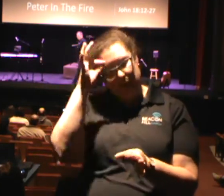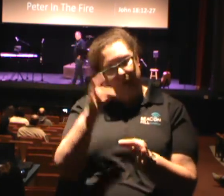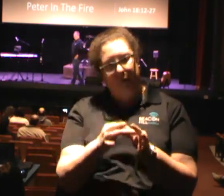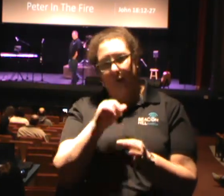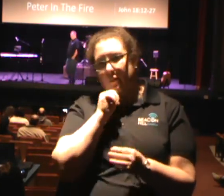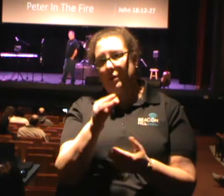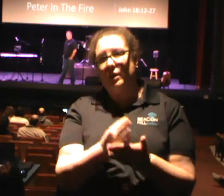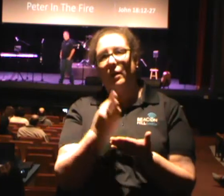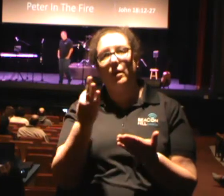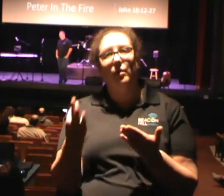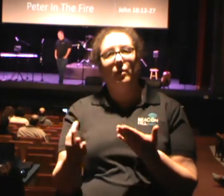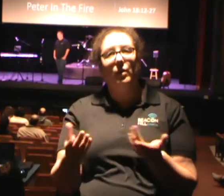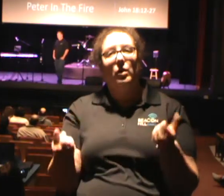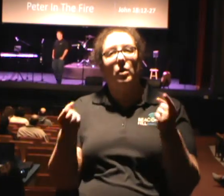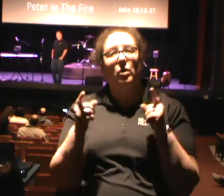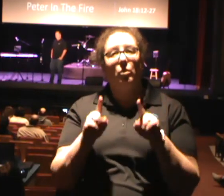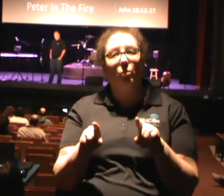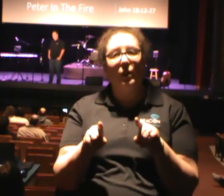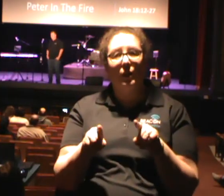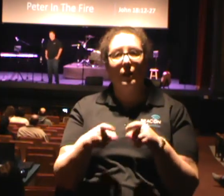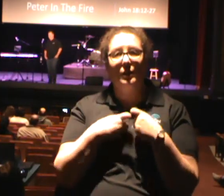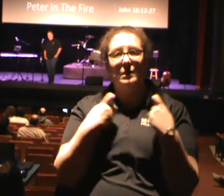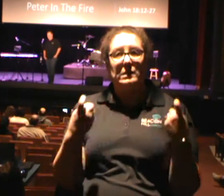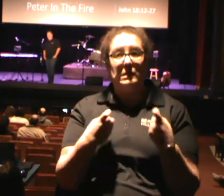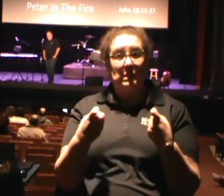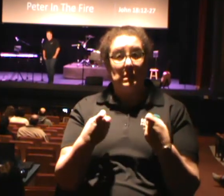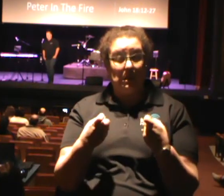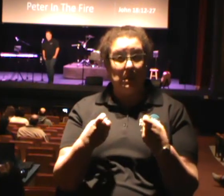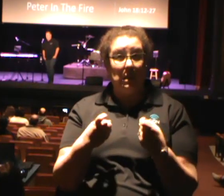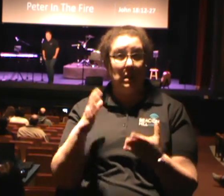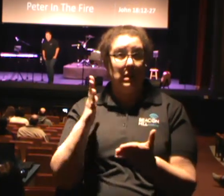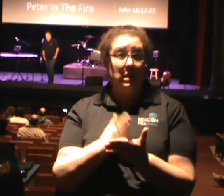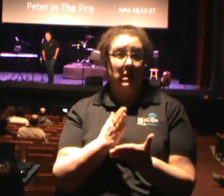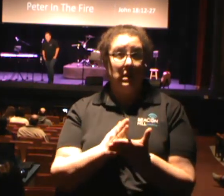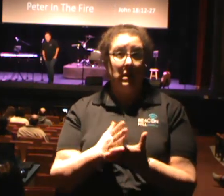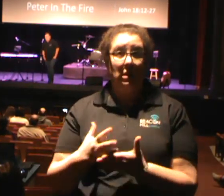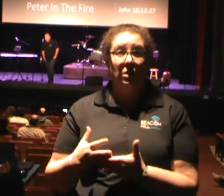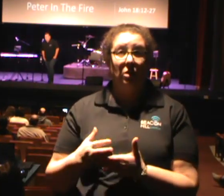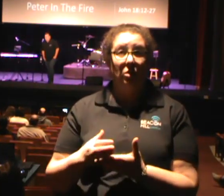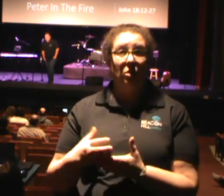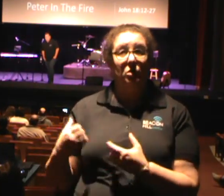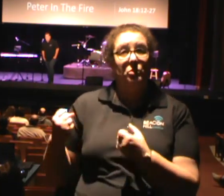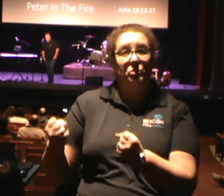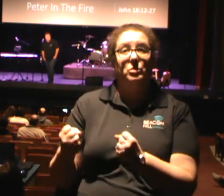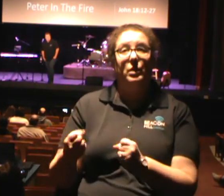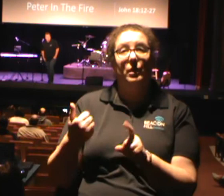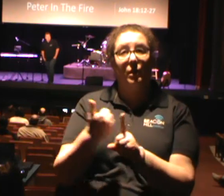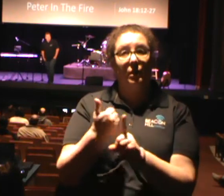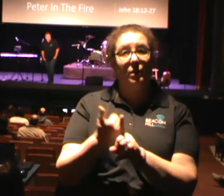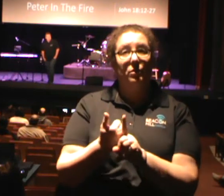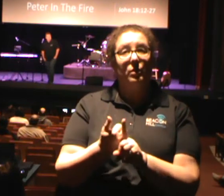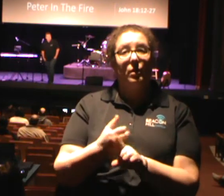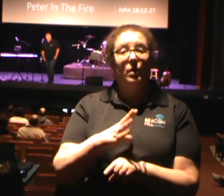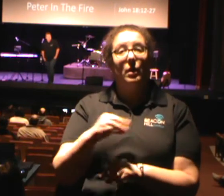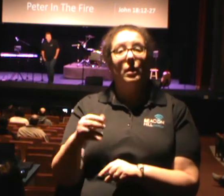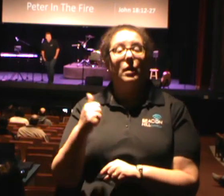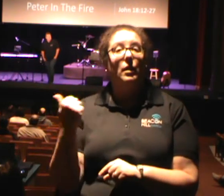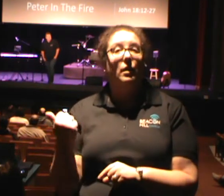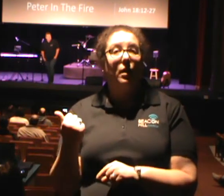you turn, when you turn from your sin, you will strengthen not only yourself, but you'll strengthen others with your story.